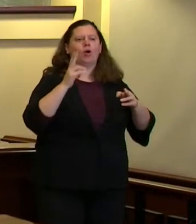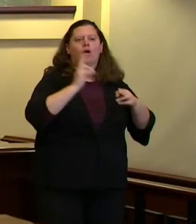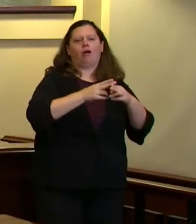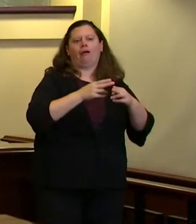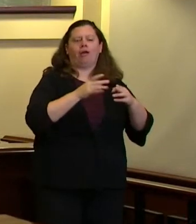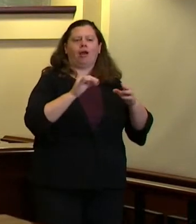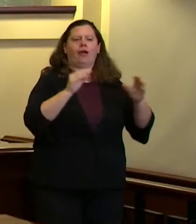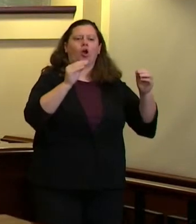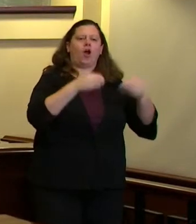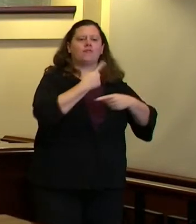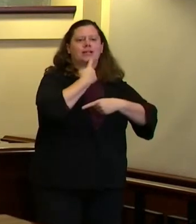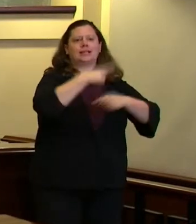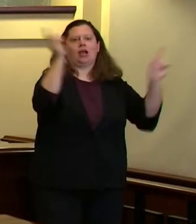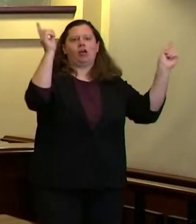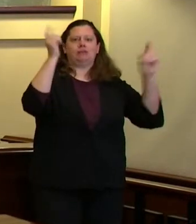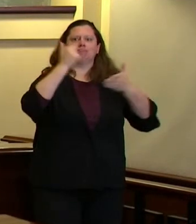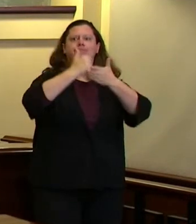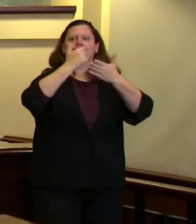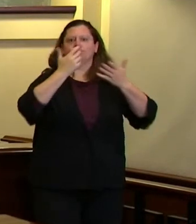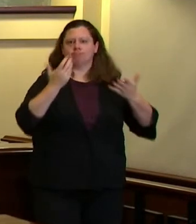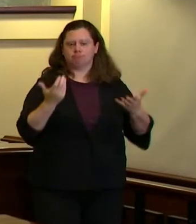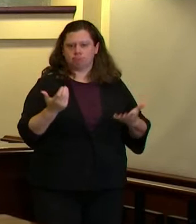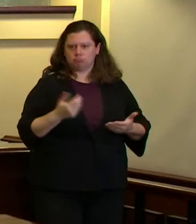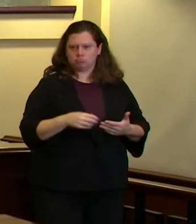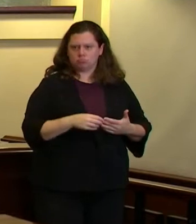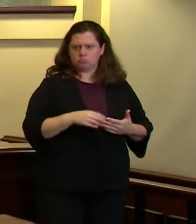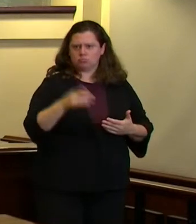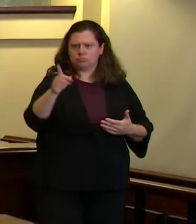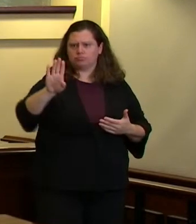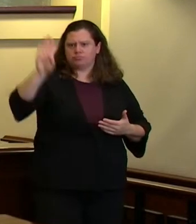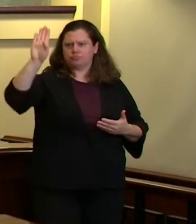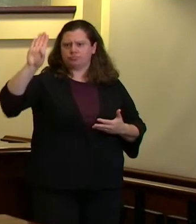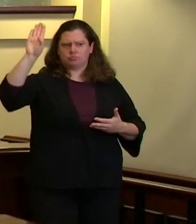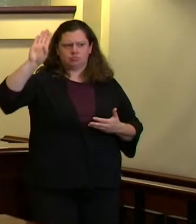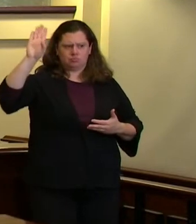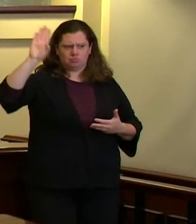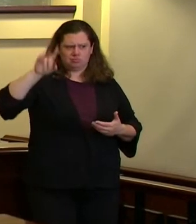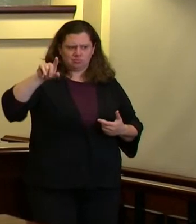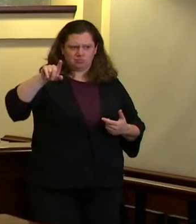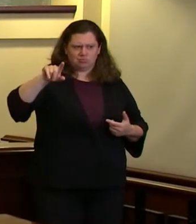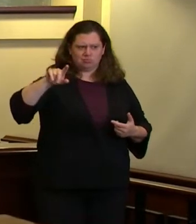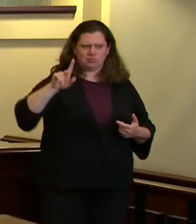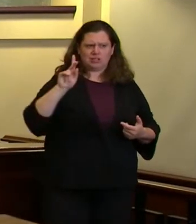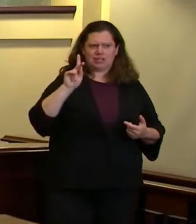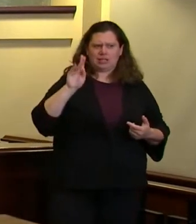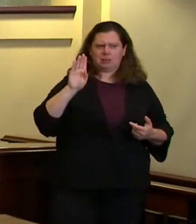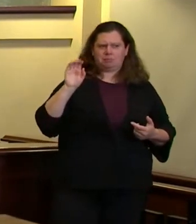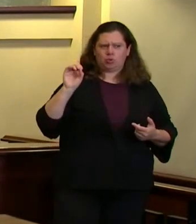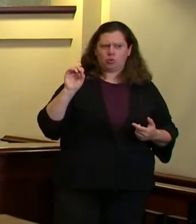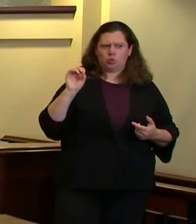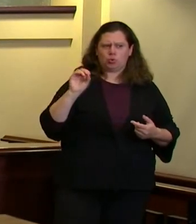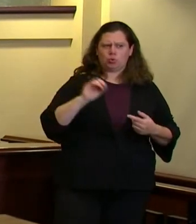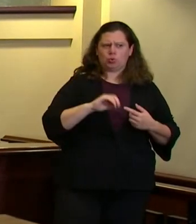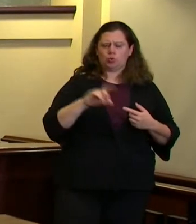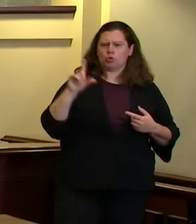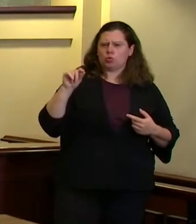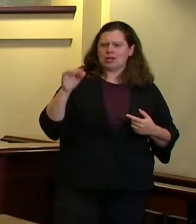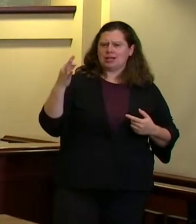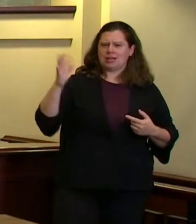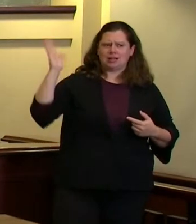executive hi good morning sarah johnny with the radio in 29 these are at least almost 55 000